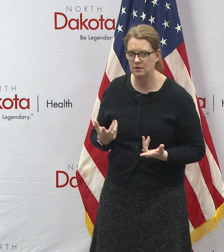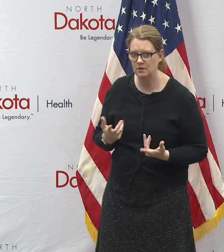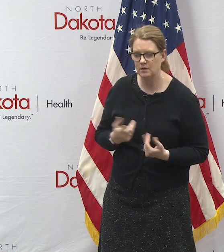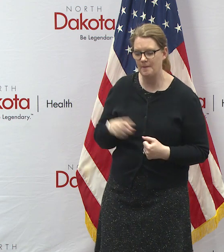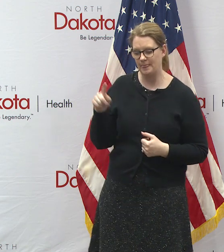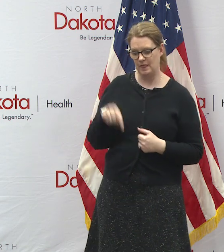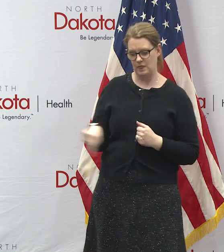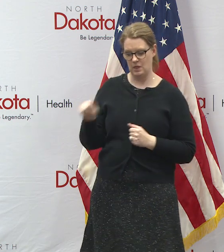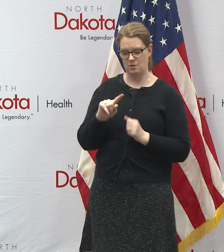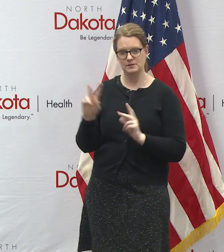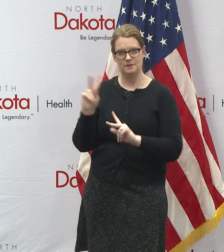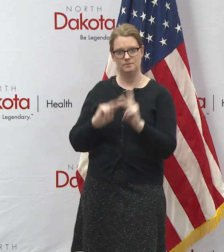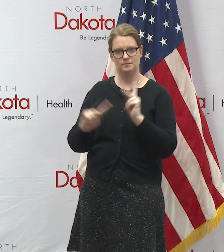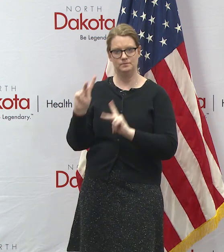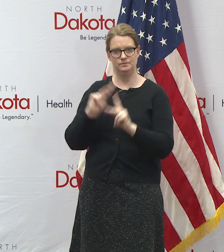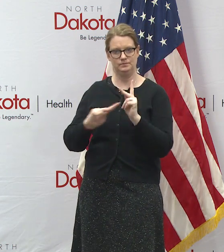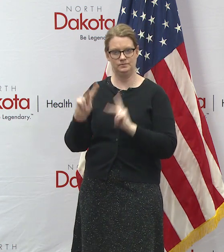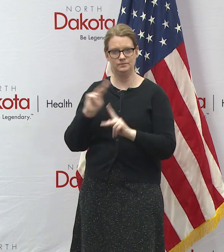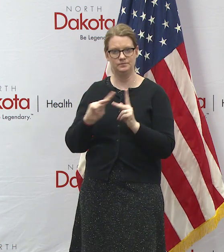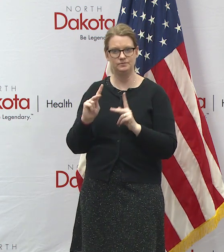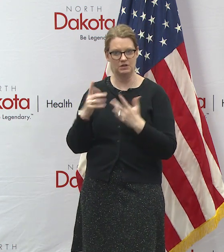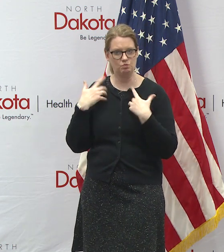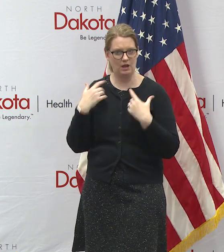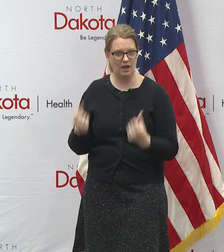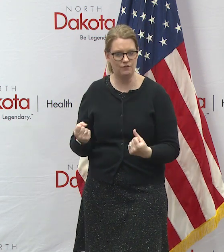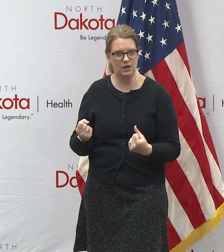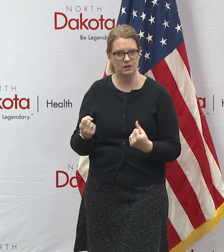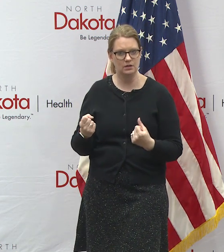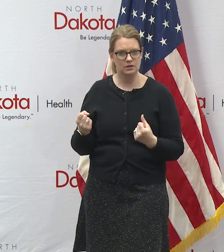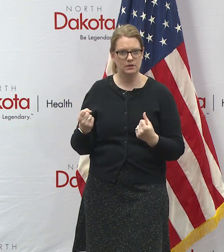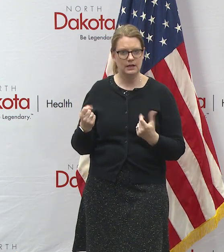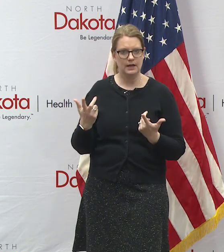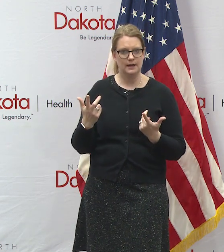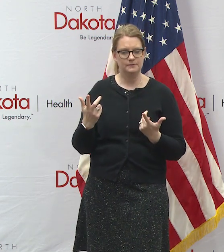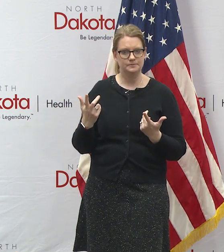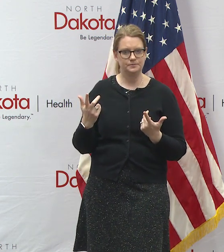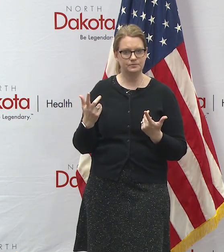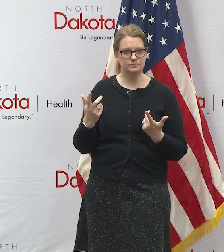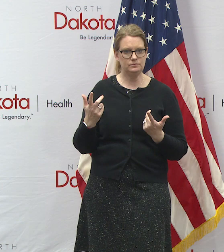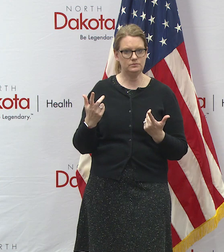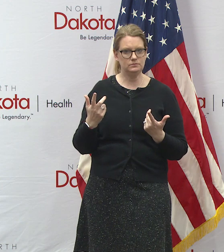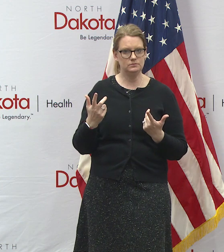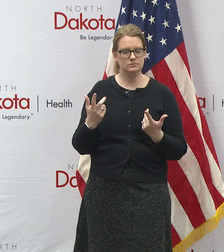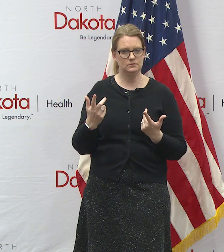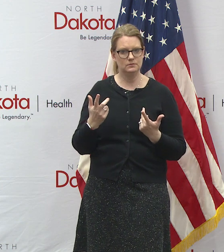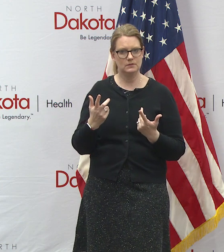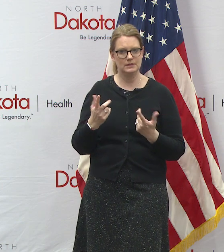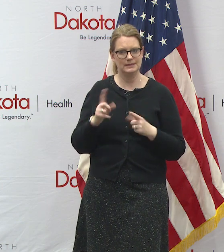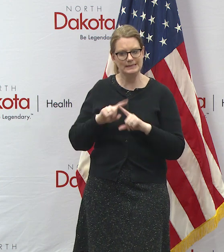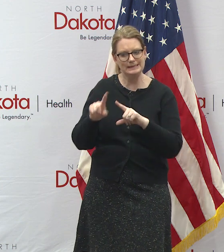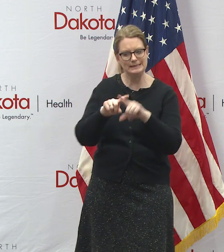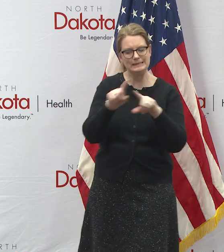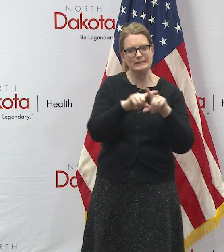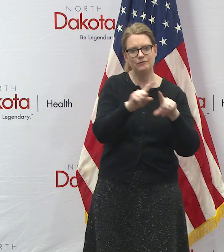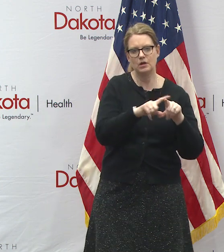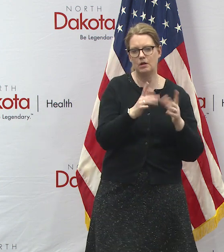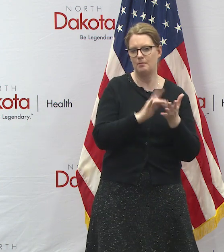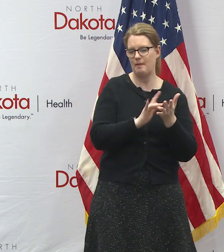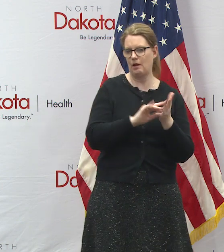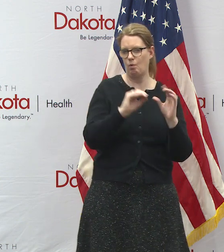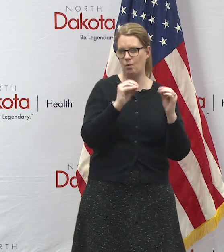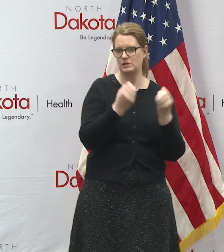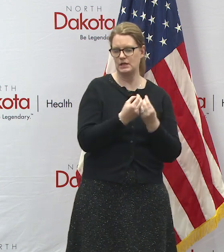we know are uh we're recovering and we know from some of the uh medical organizations the way they're handing their